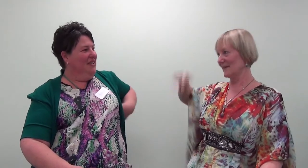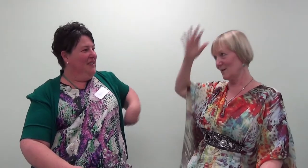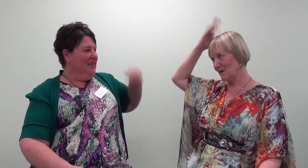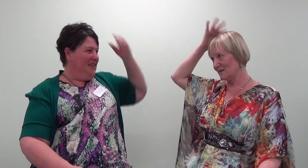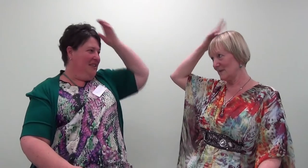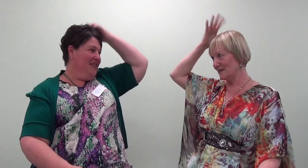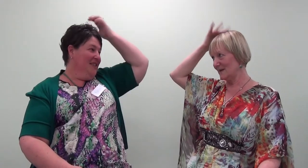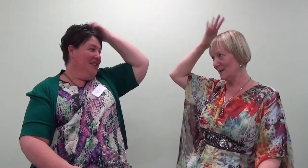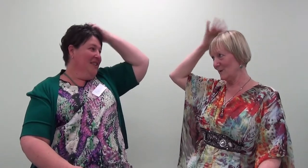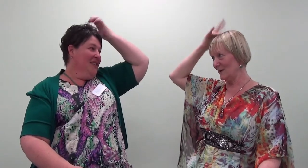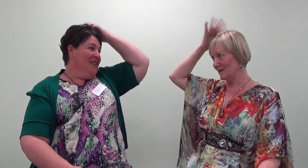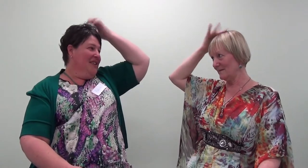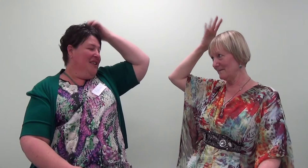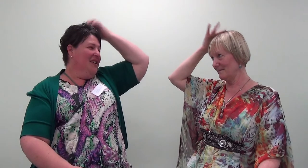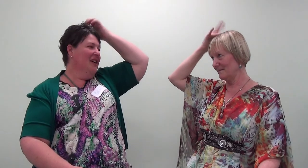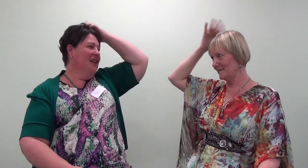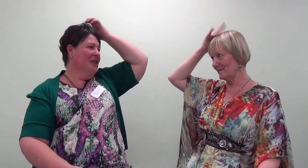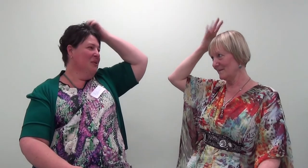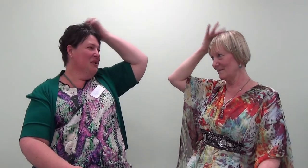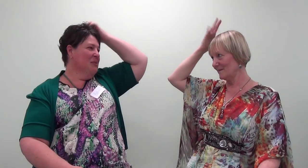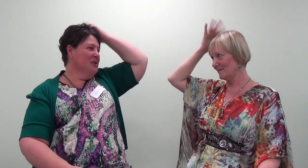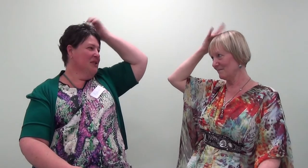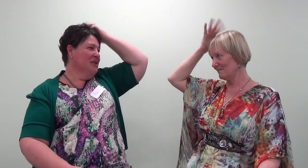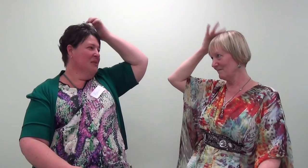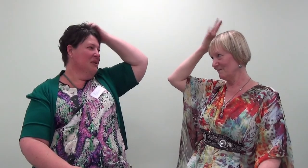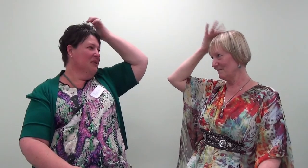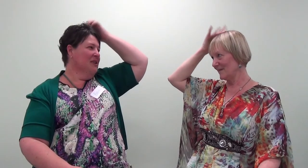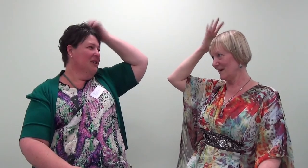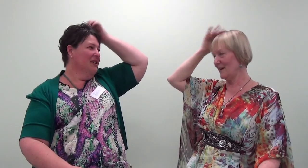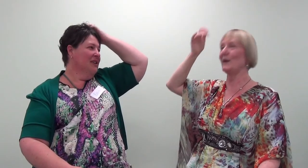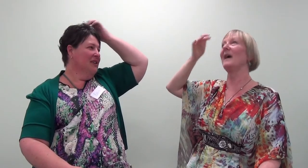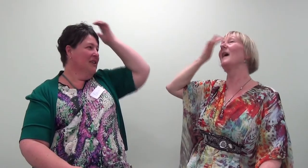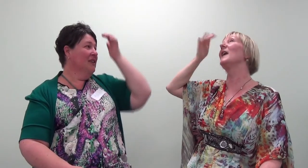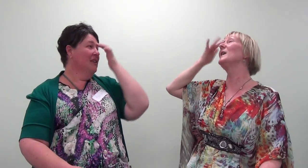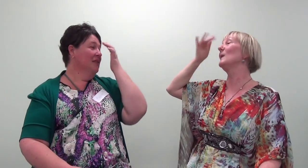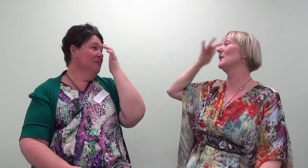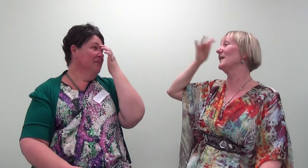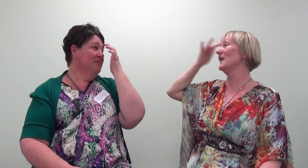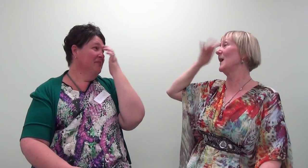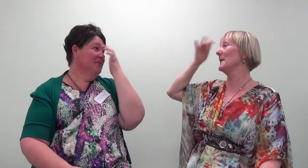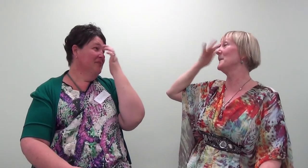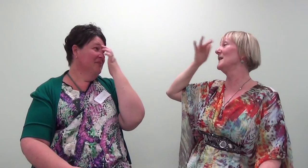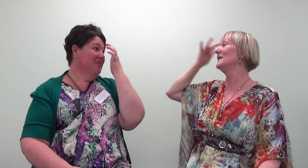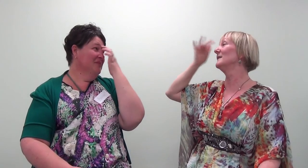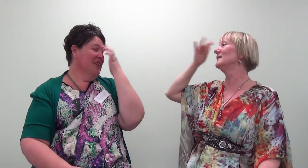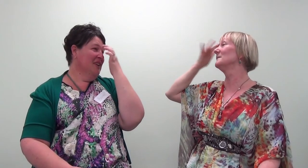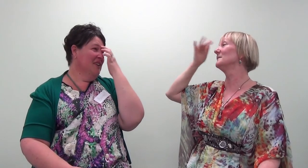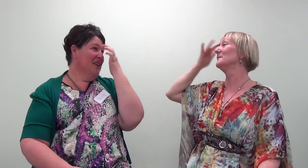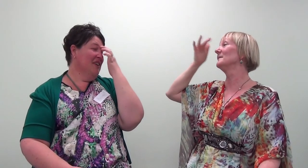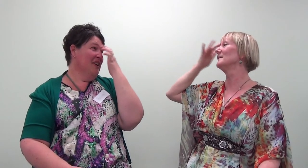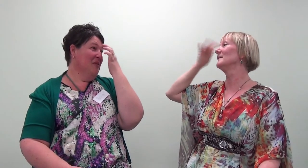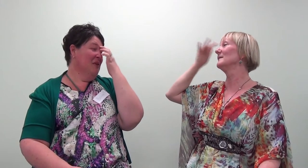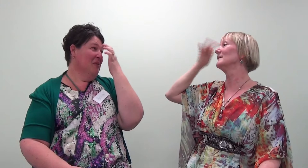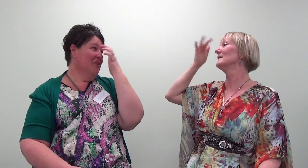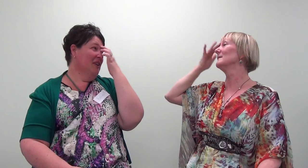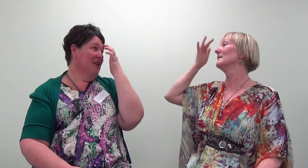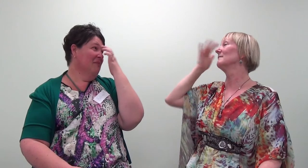The worst person in the world. The worst person in the world. I don't know how anyone would ever like me. I don't know how anyone would ever like